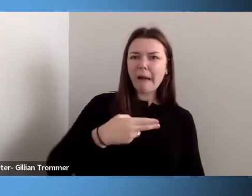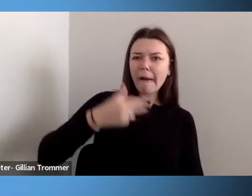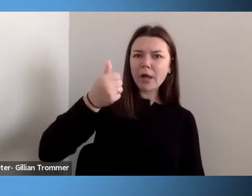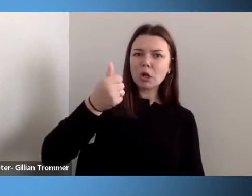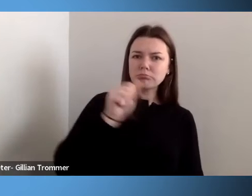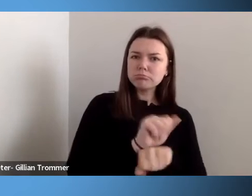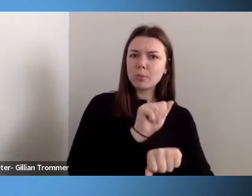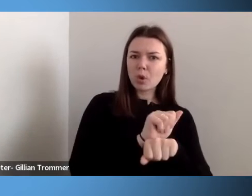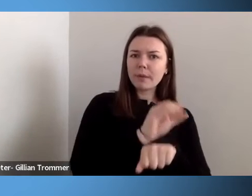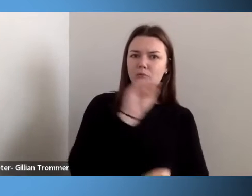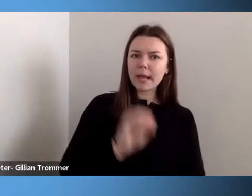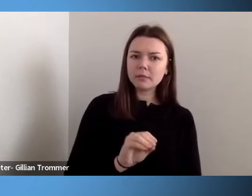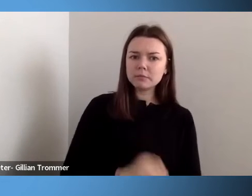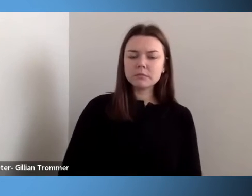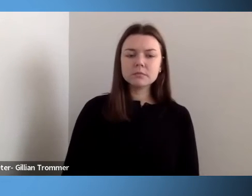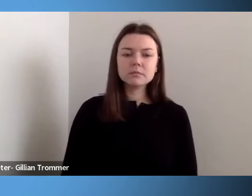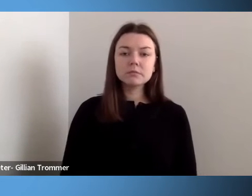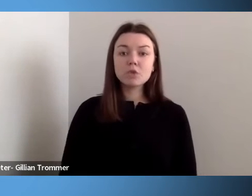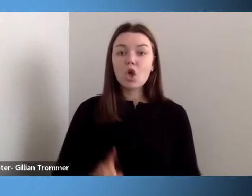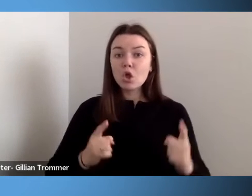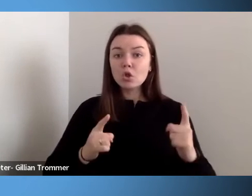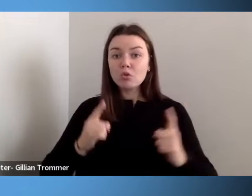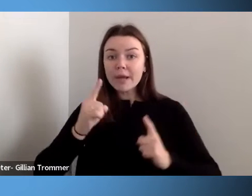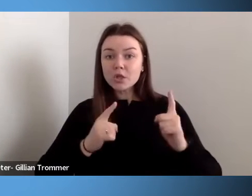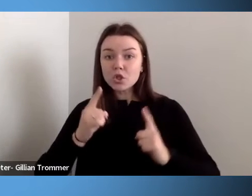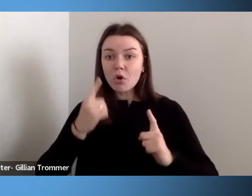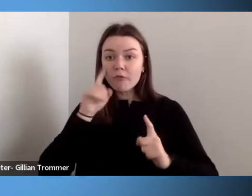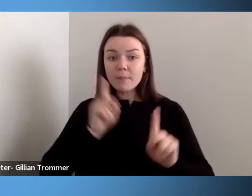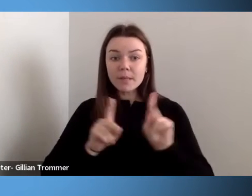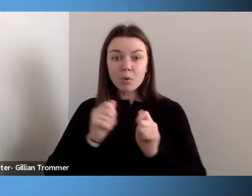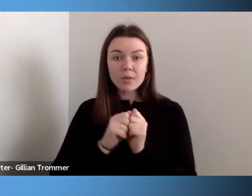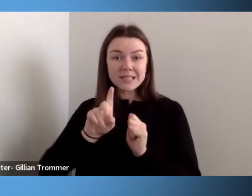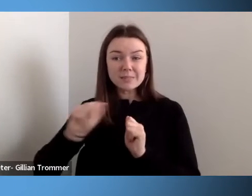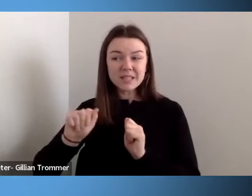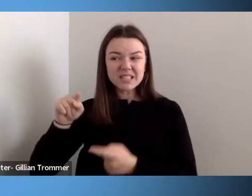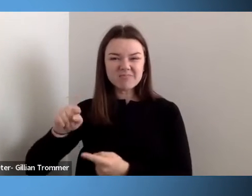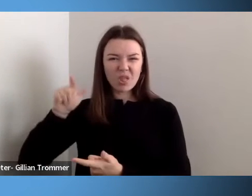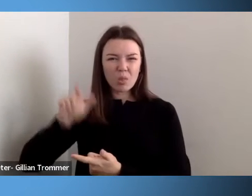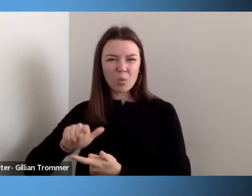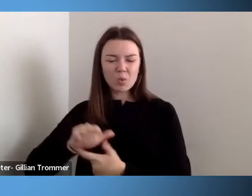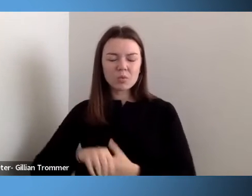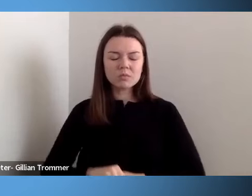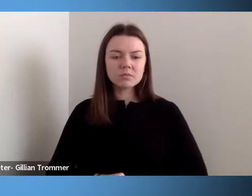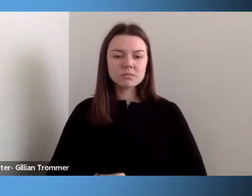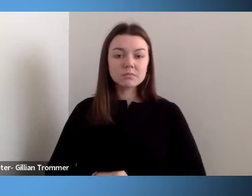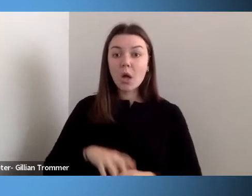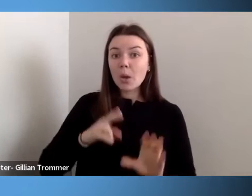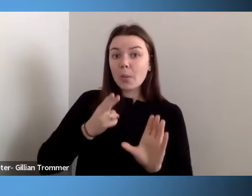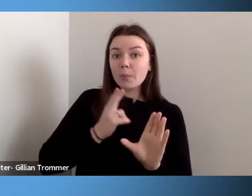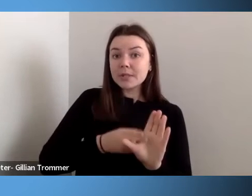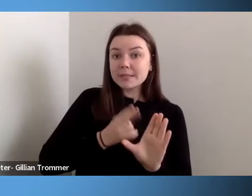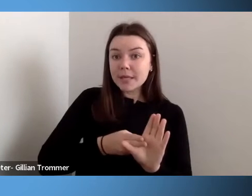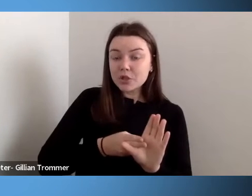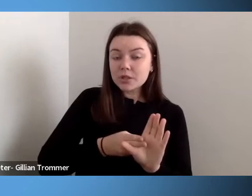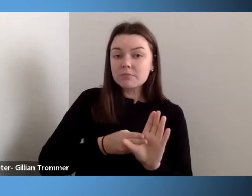ratio for persons with disabilities is lower. And the employment participation rate for persons